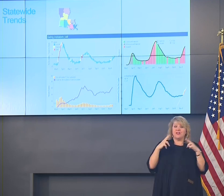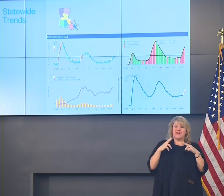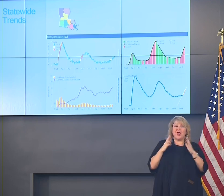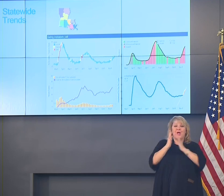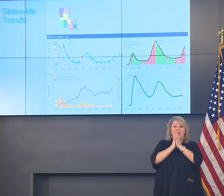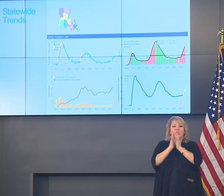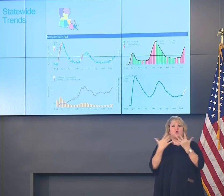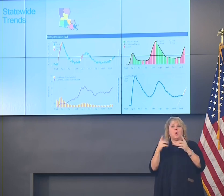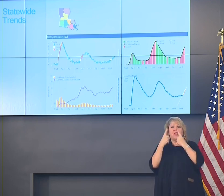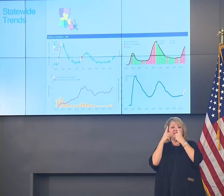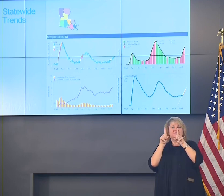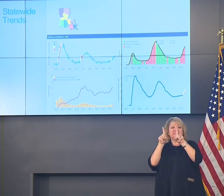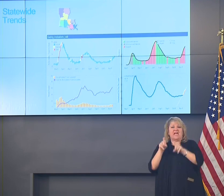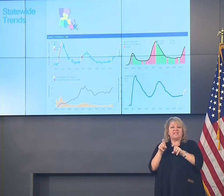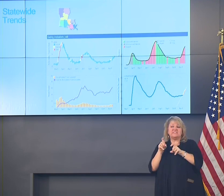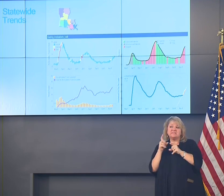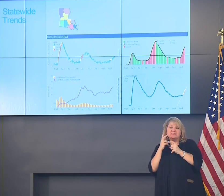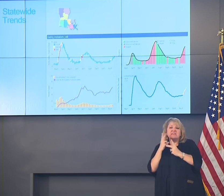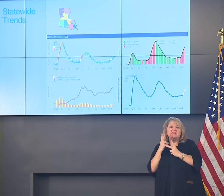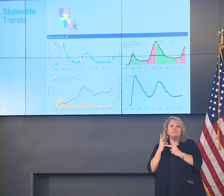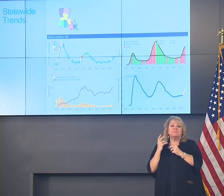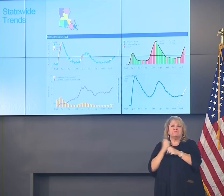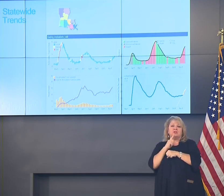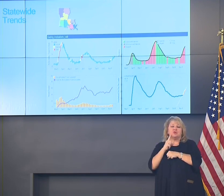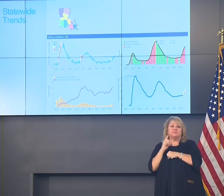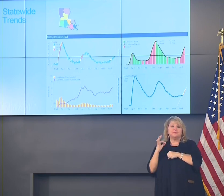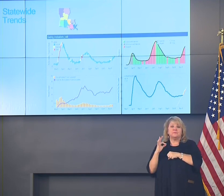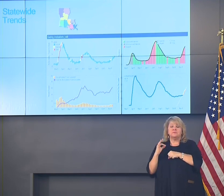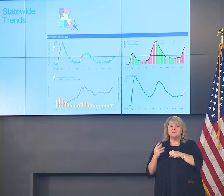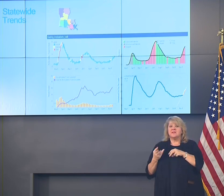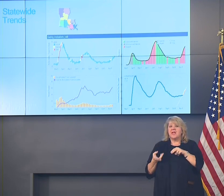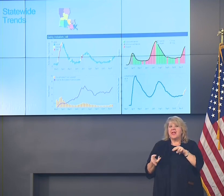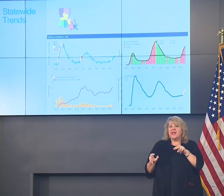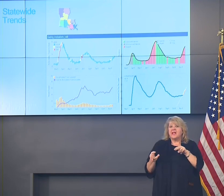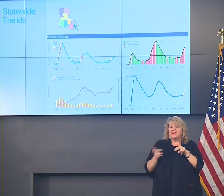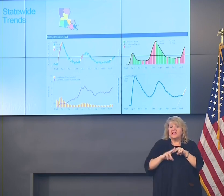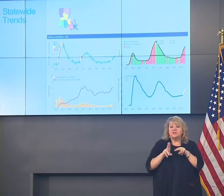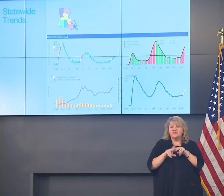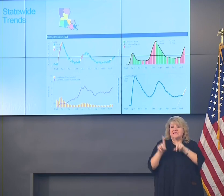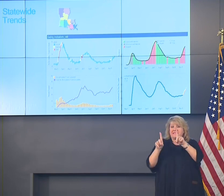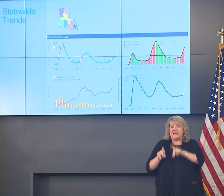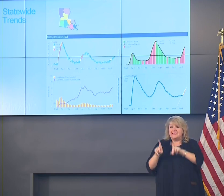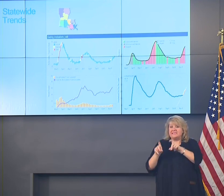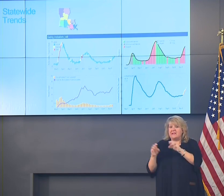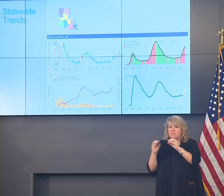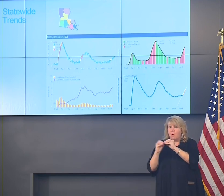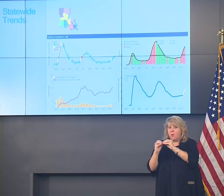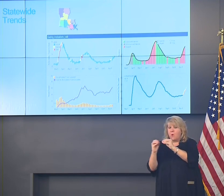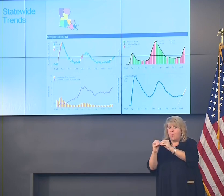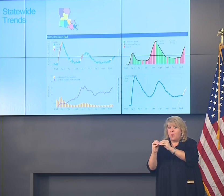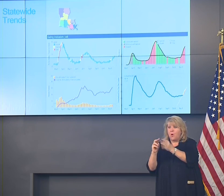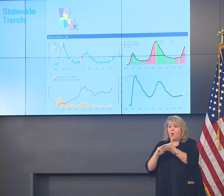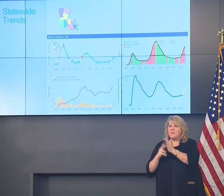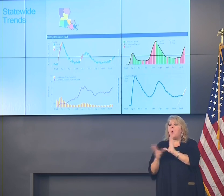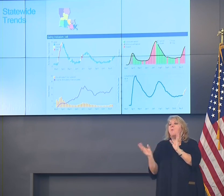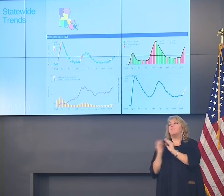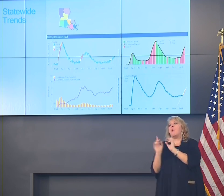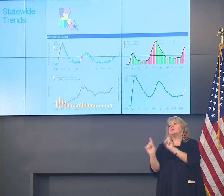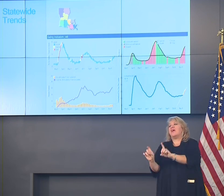well. To be very clear, increase in testing volume has no bearing on percent positivity at all.